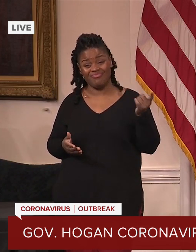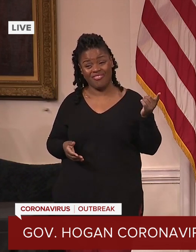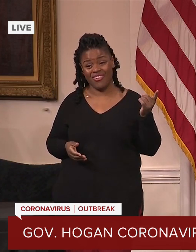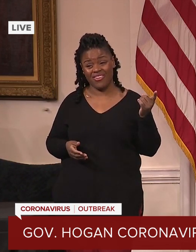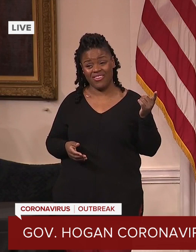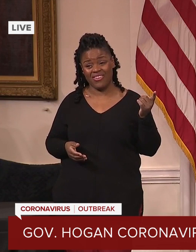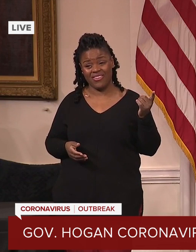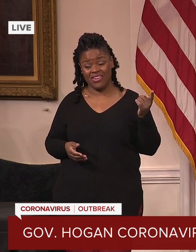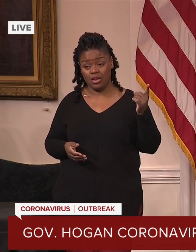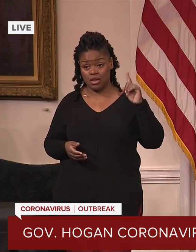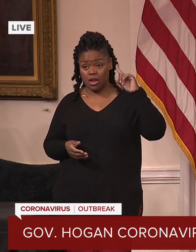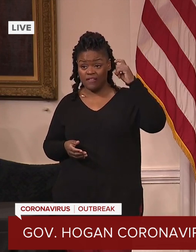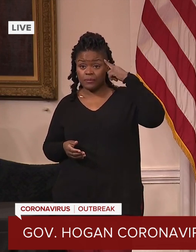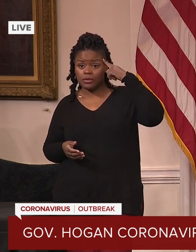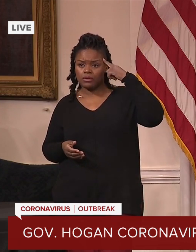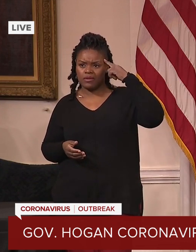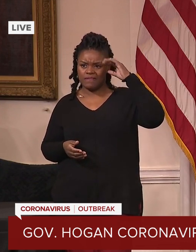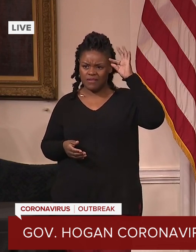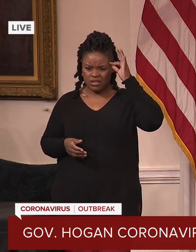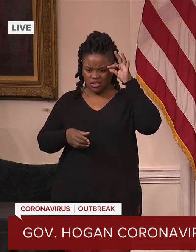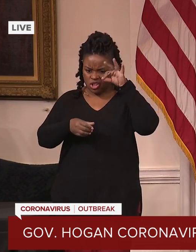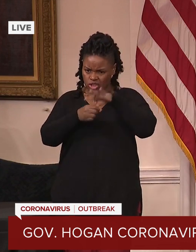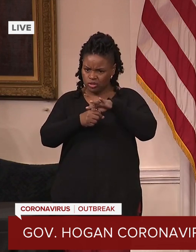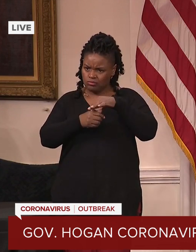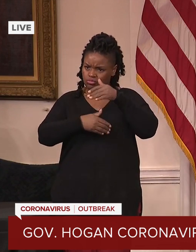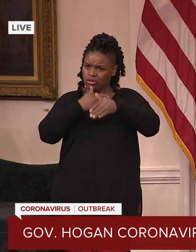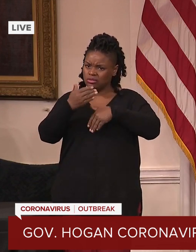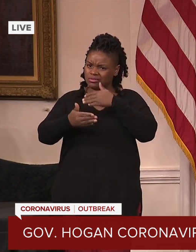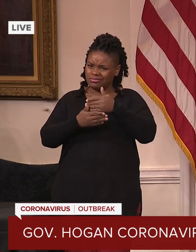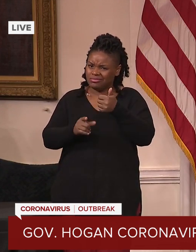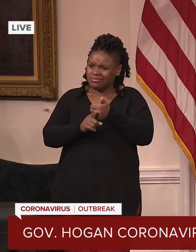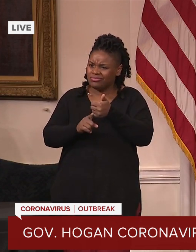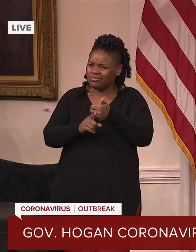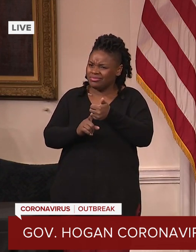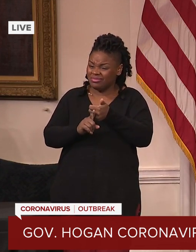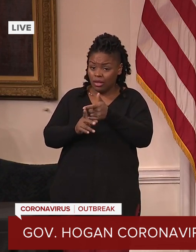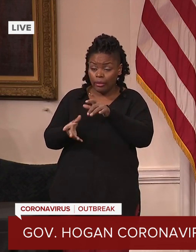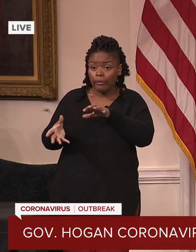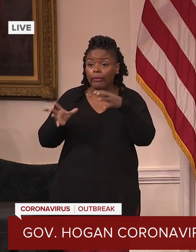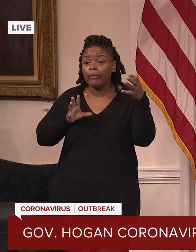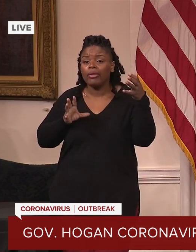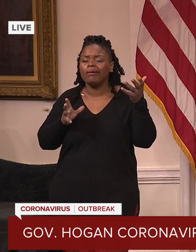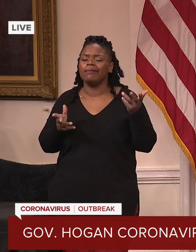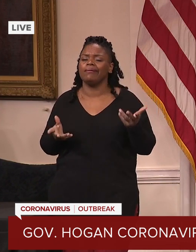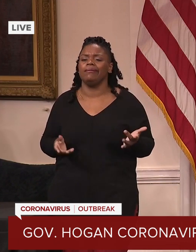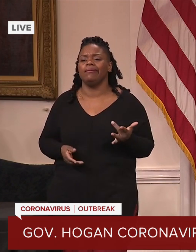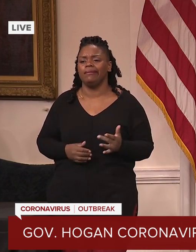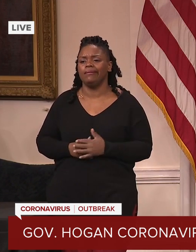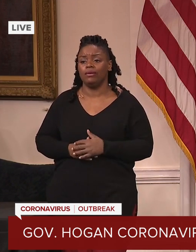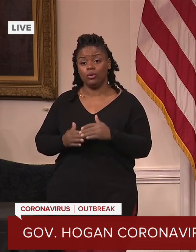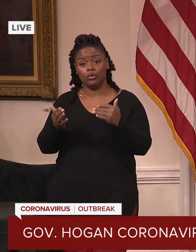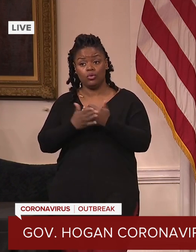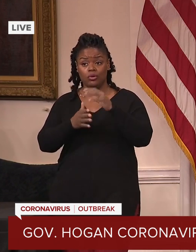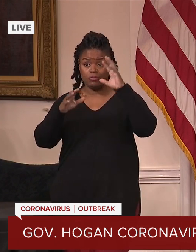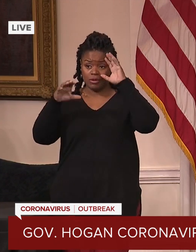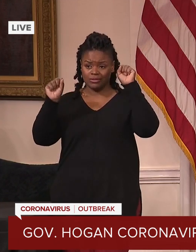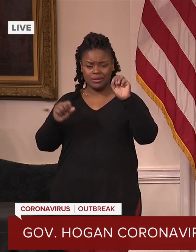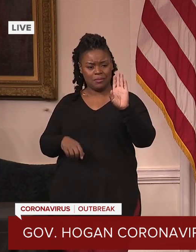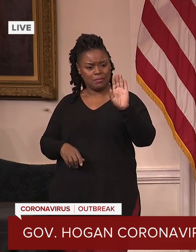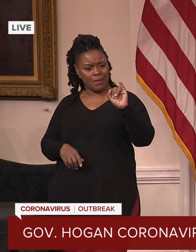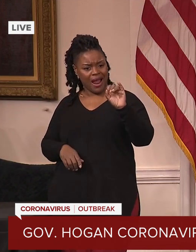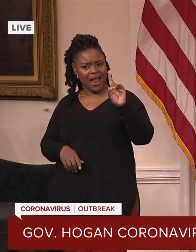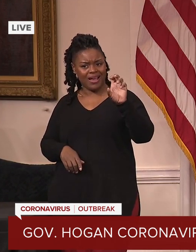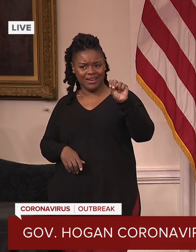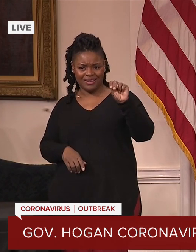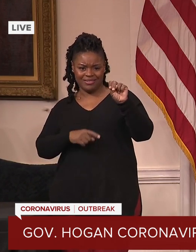You know, there's no question. There's nothing. There's no there there. Joe Biden is going to be sworn in on January 20th as the next